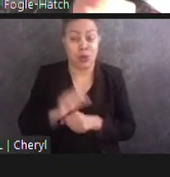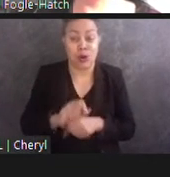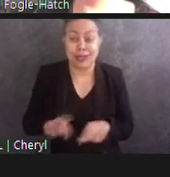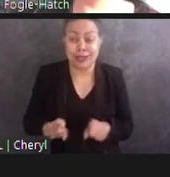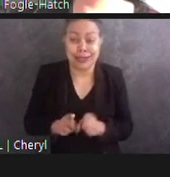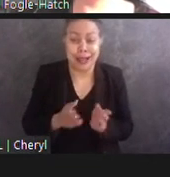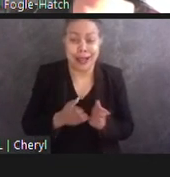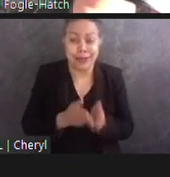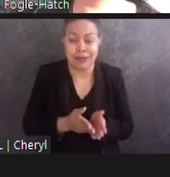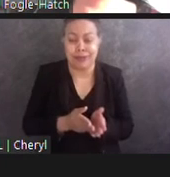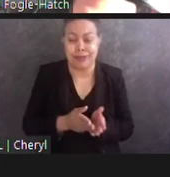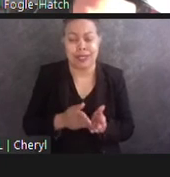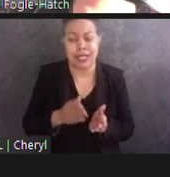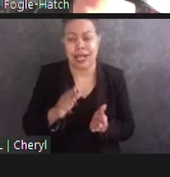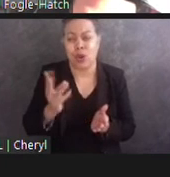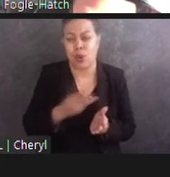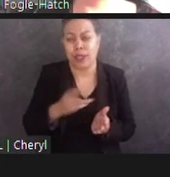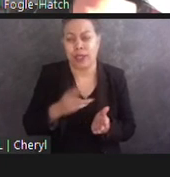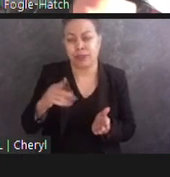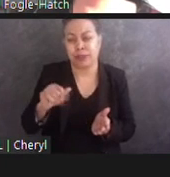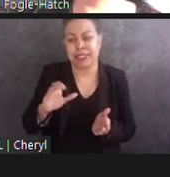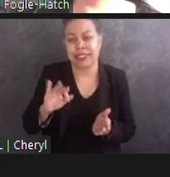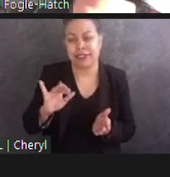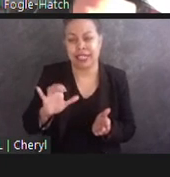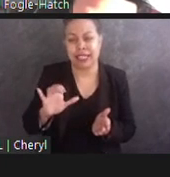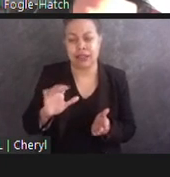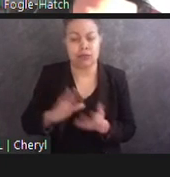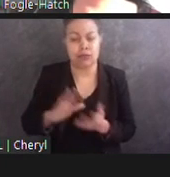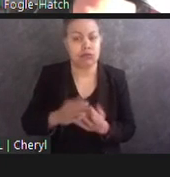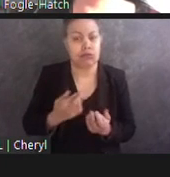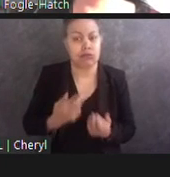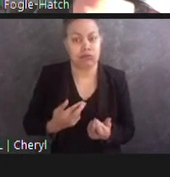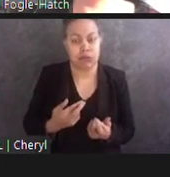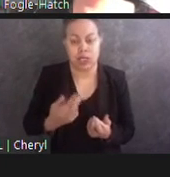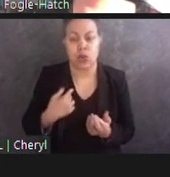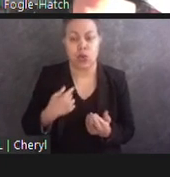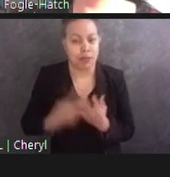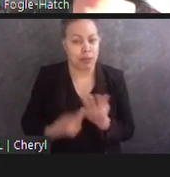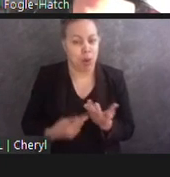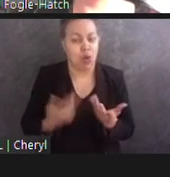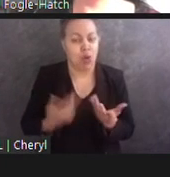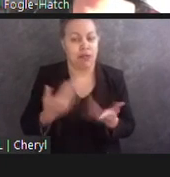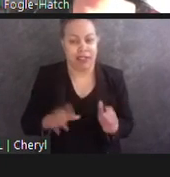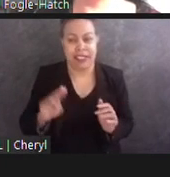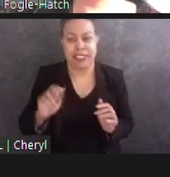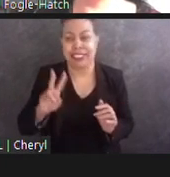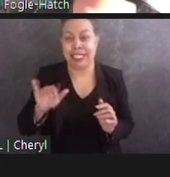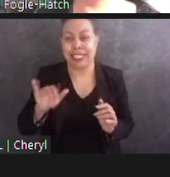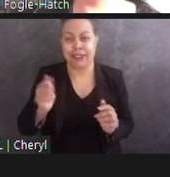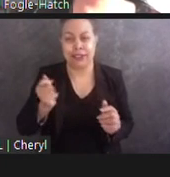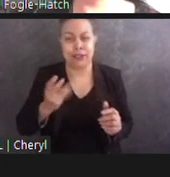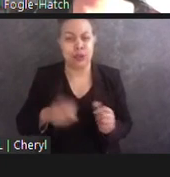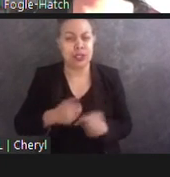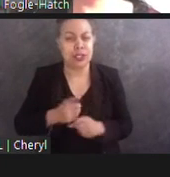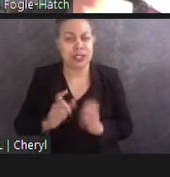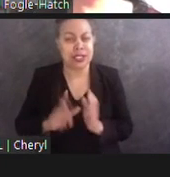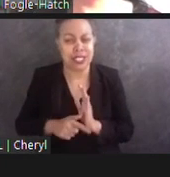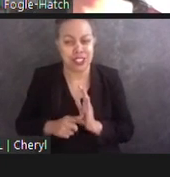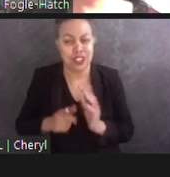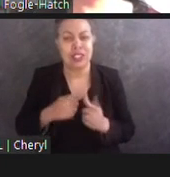to know each other well. And we left the Navy a couple of years later and went on about the rest of our lives. And